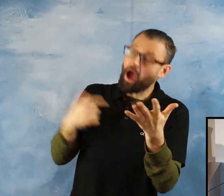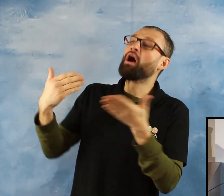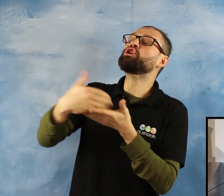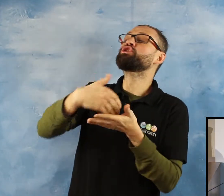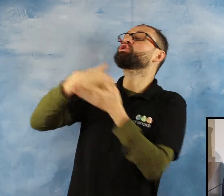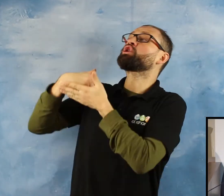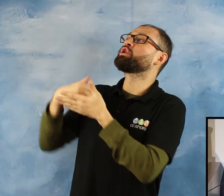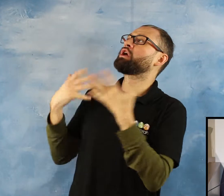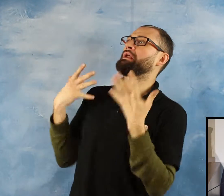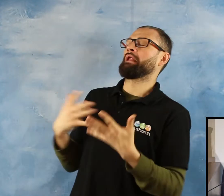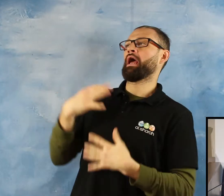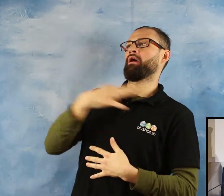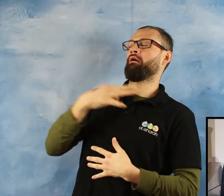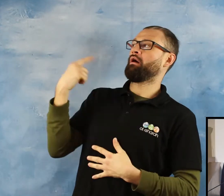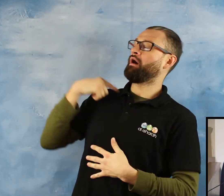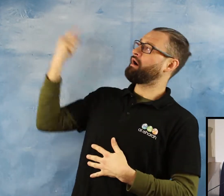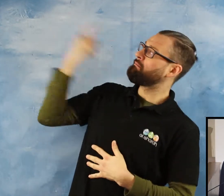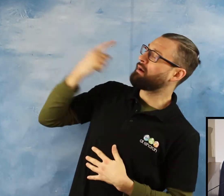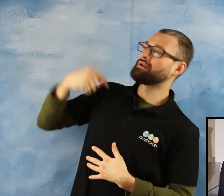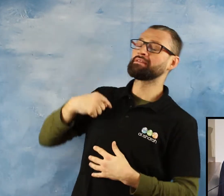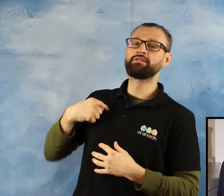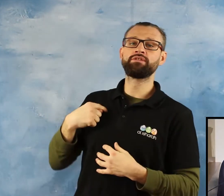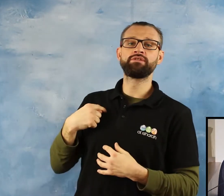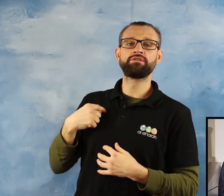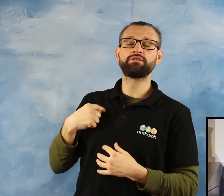to Allah subhanahu wa'ala. May Allah subhanahu wa'ala forgive all of our meeting today.